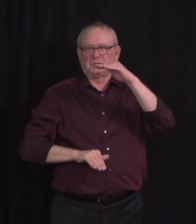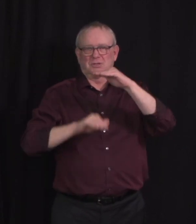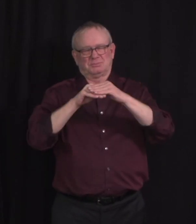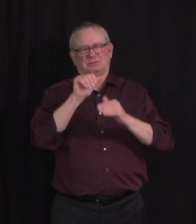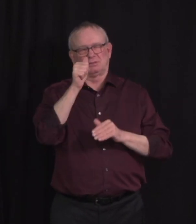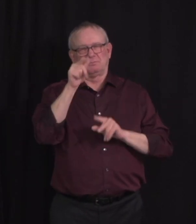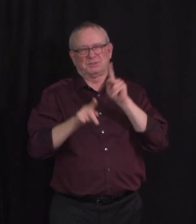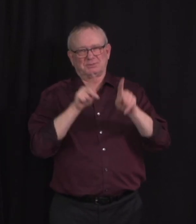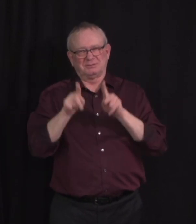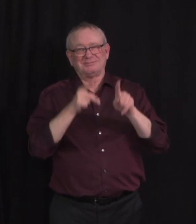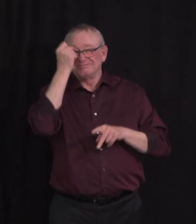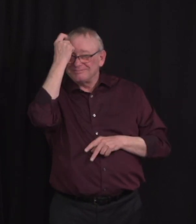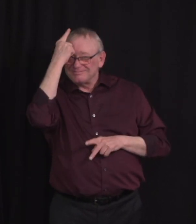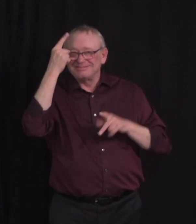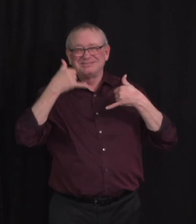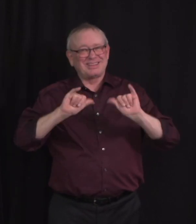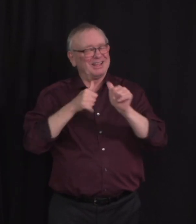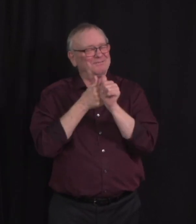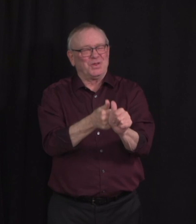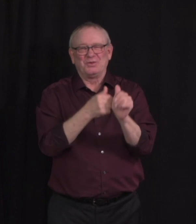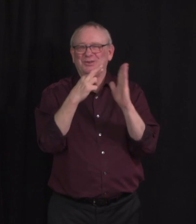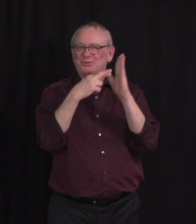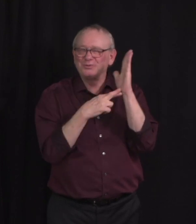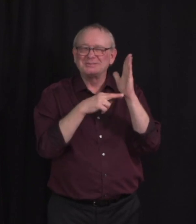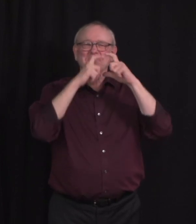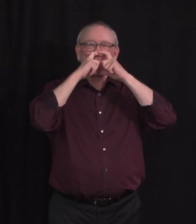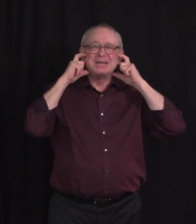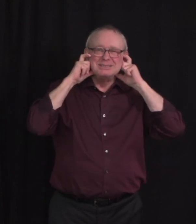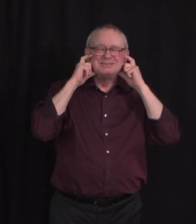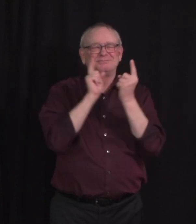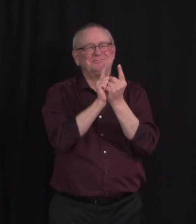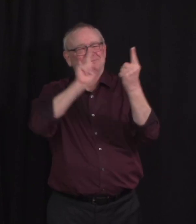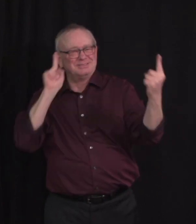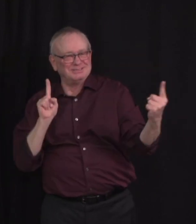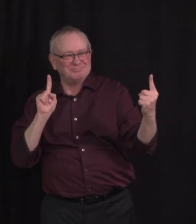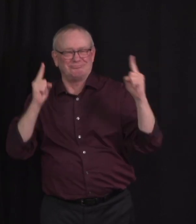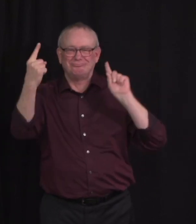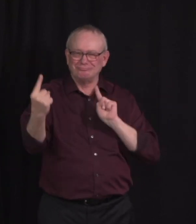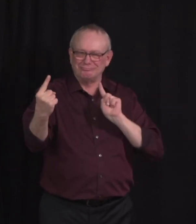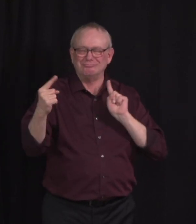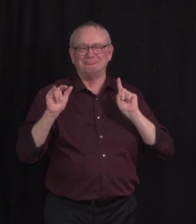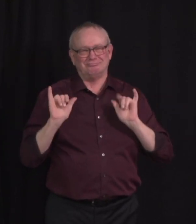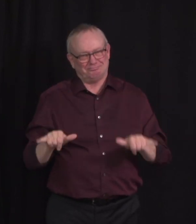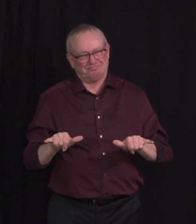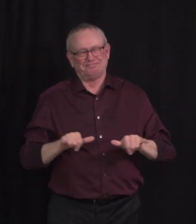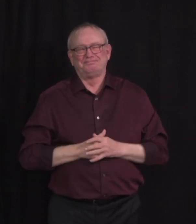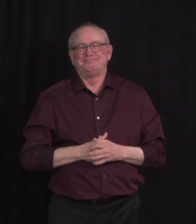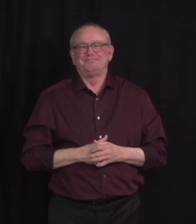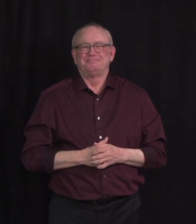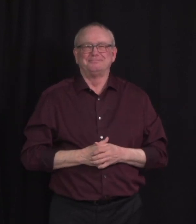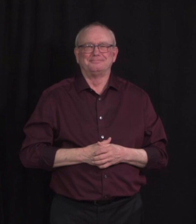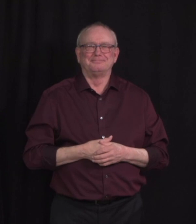attendees should remain distanced at all times and follow public health measures. We have seen cases recently